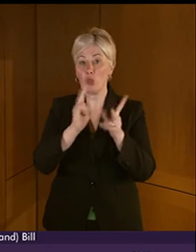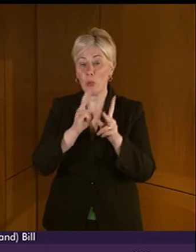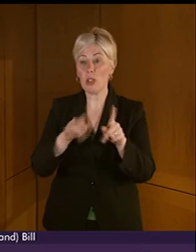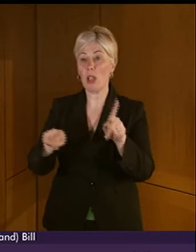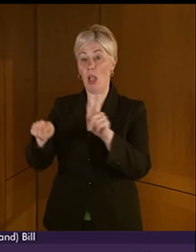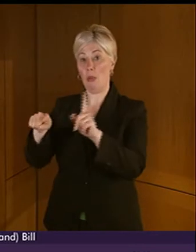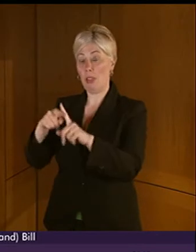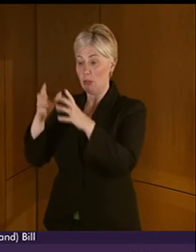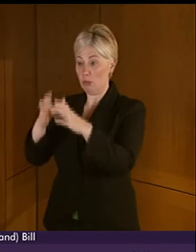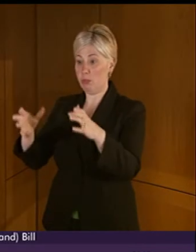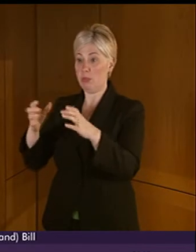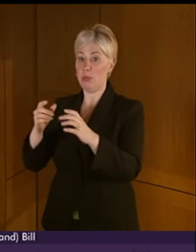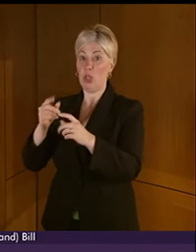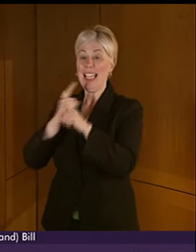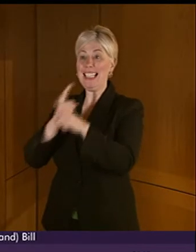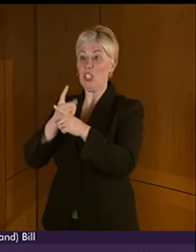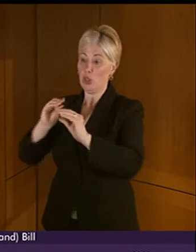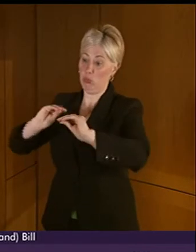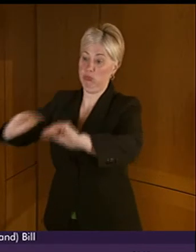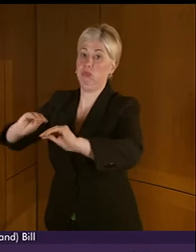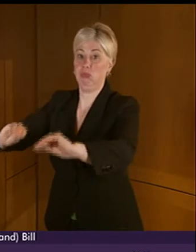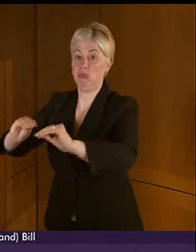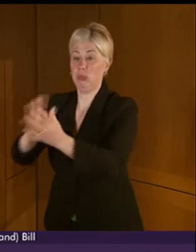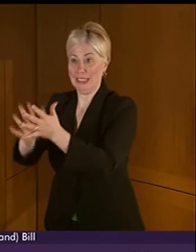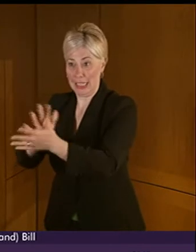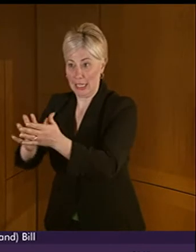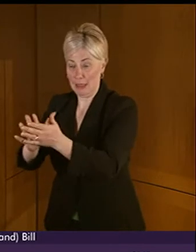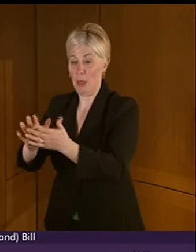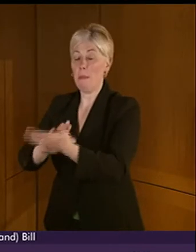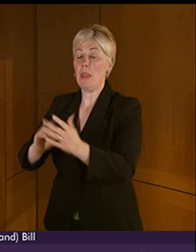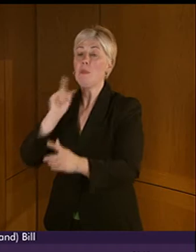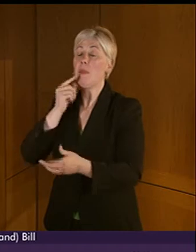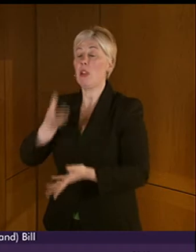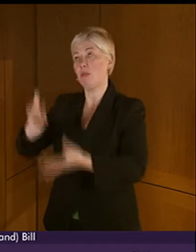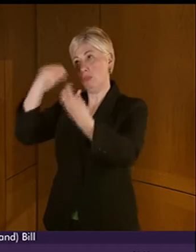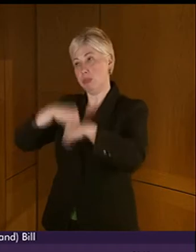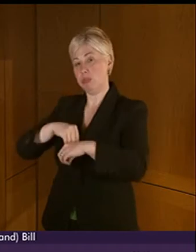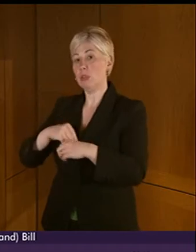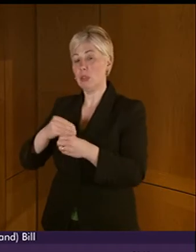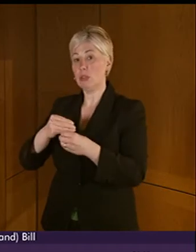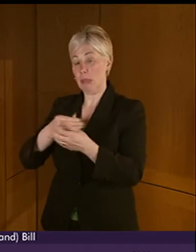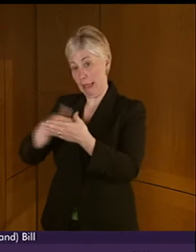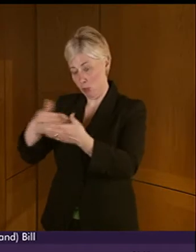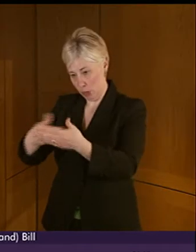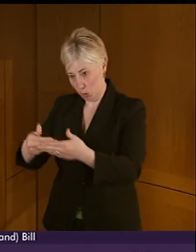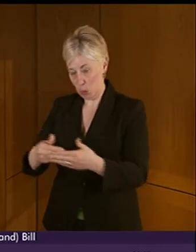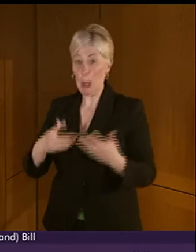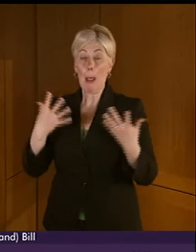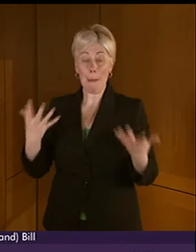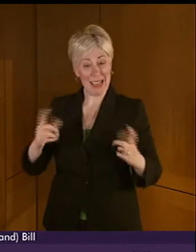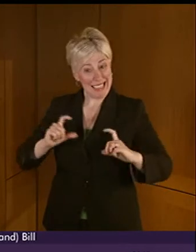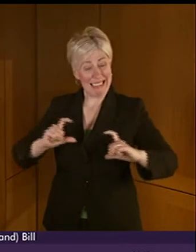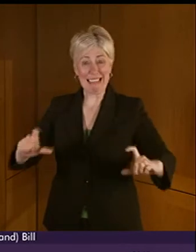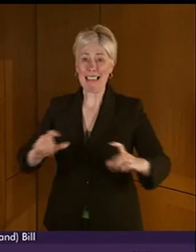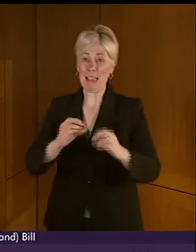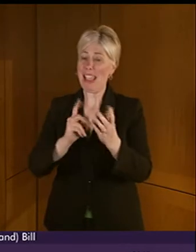BSL at a higher level and developed a better understanding of the language. However, despite all of this, BSL users